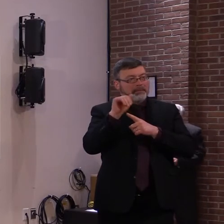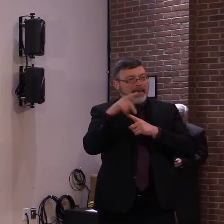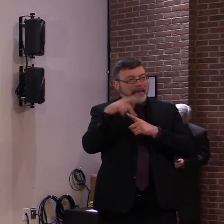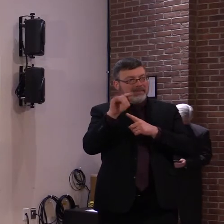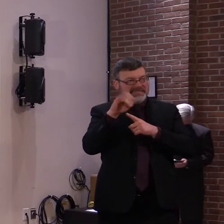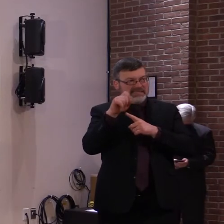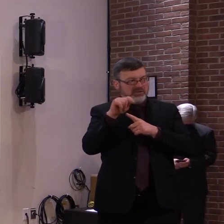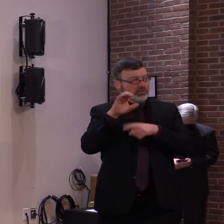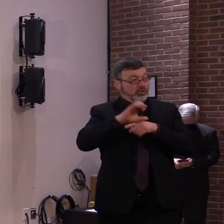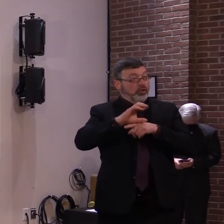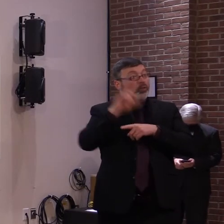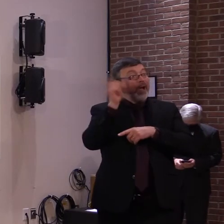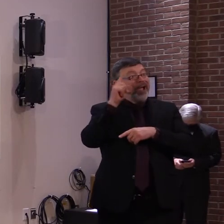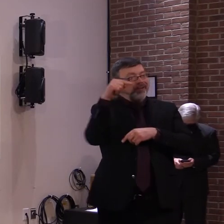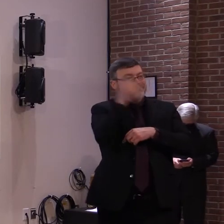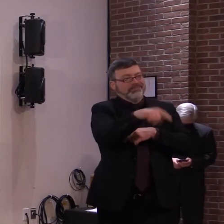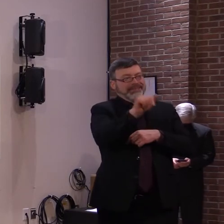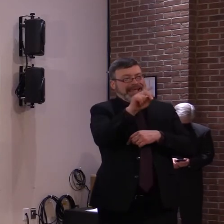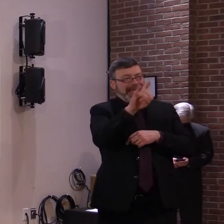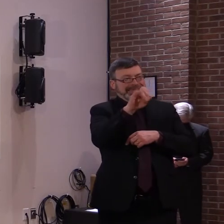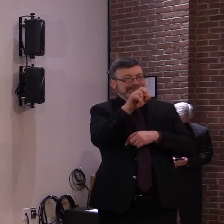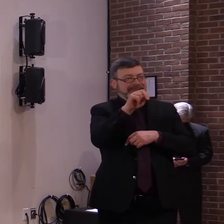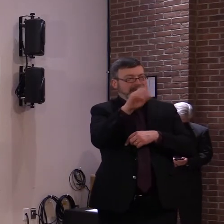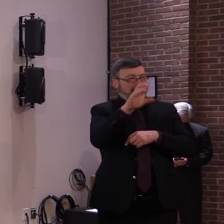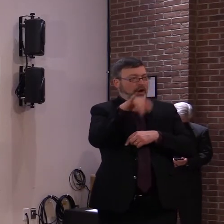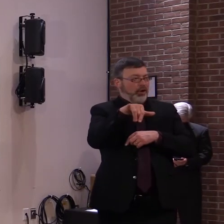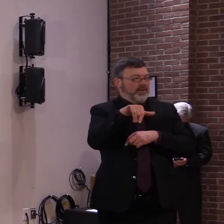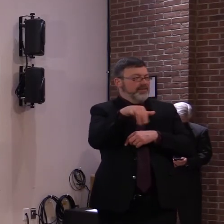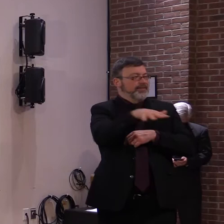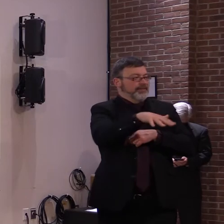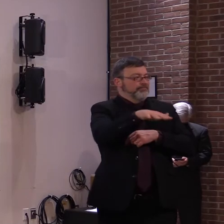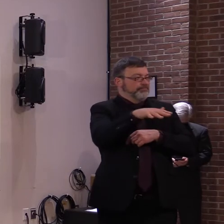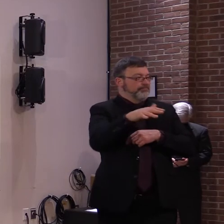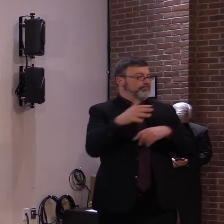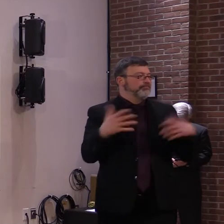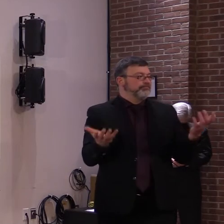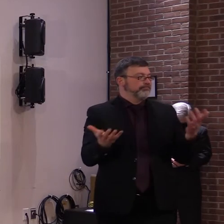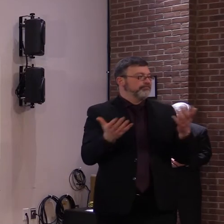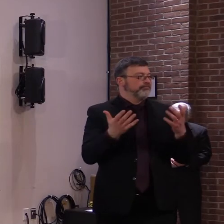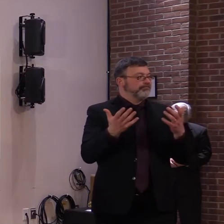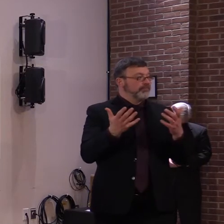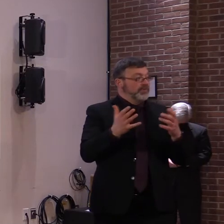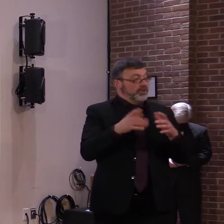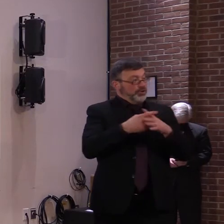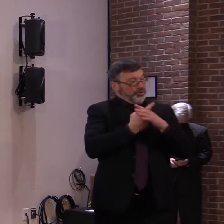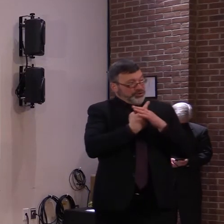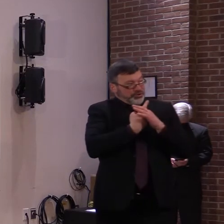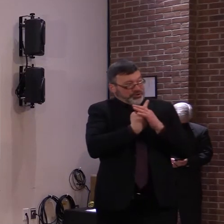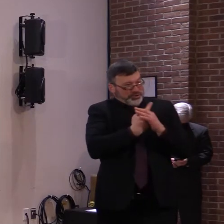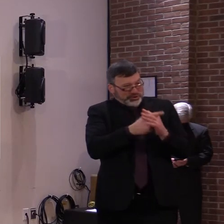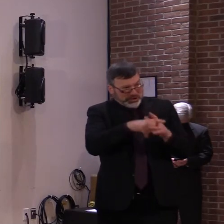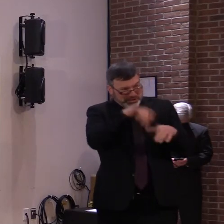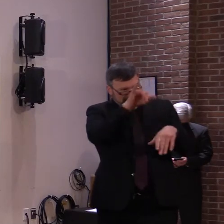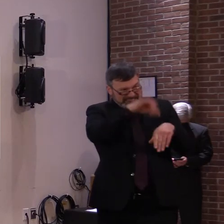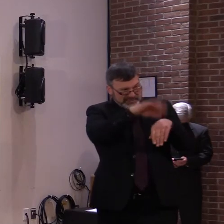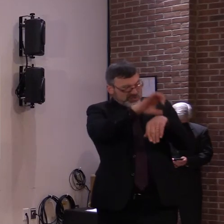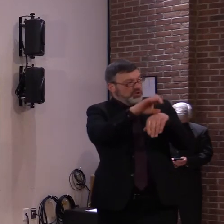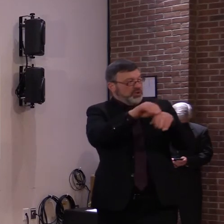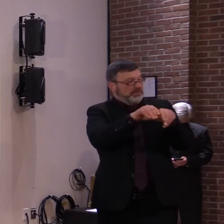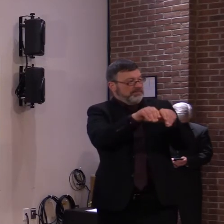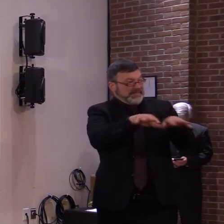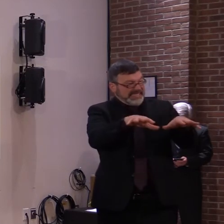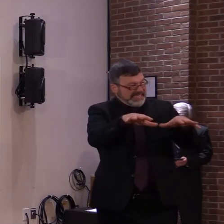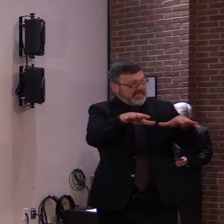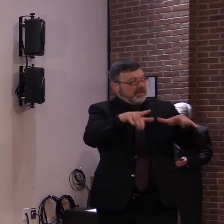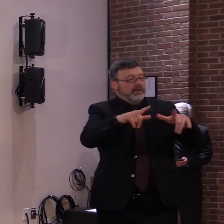though, are primary cases and in multiple households who attended some of the three services or all of the three